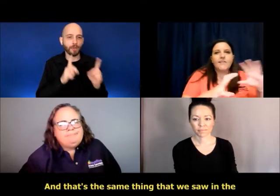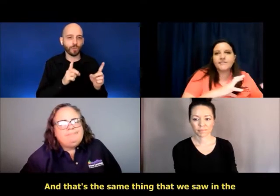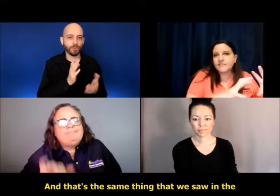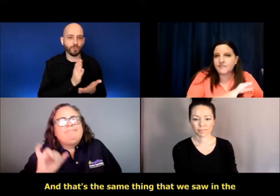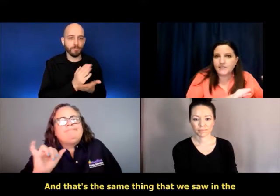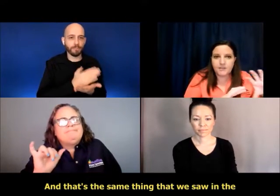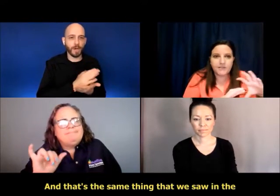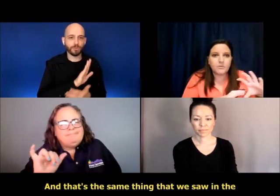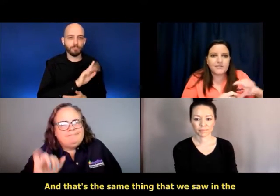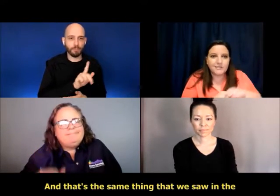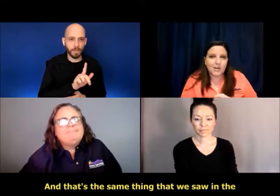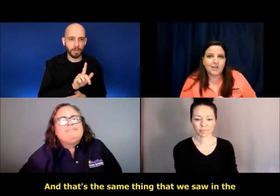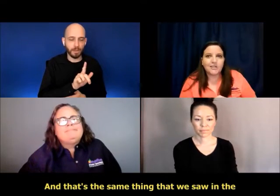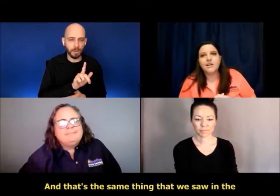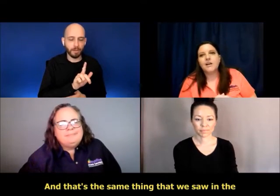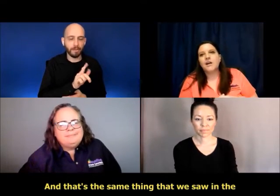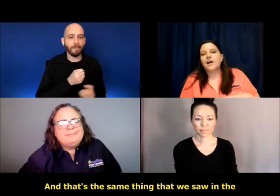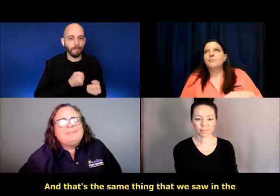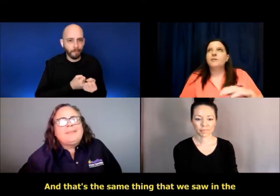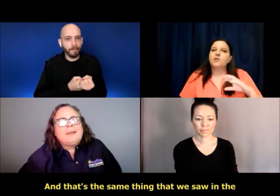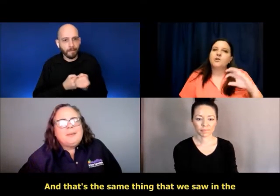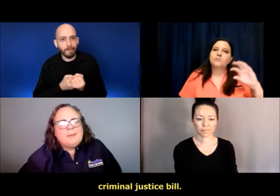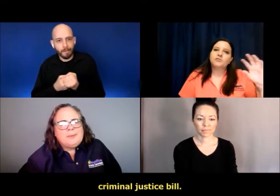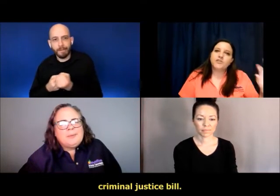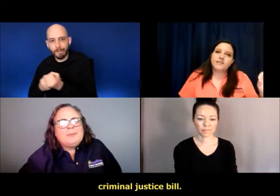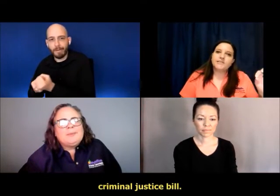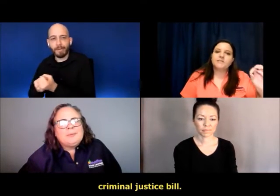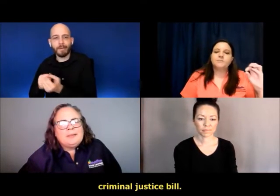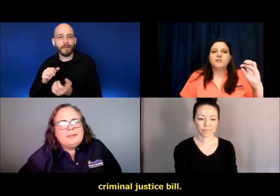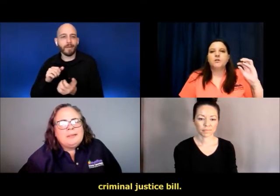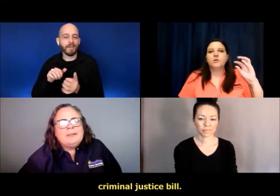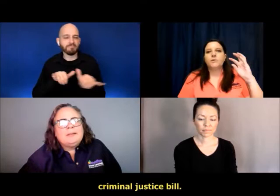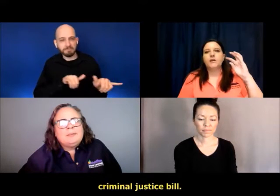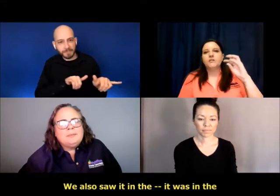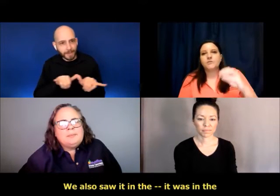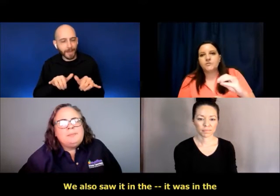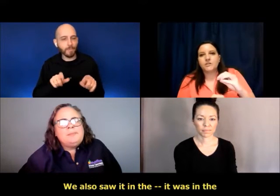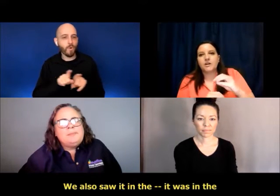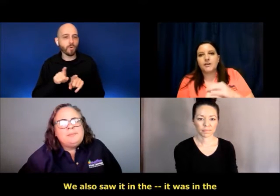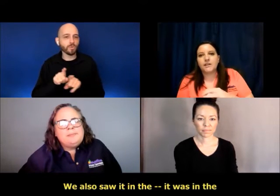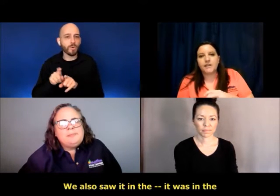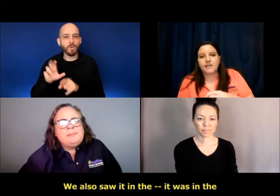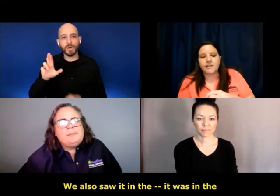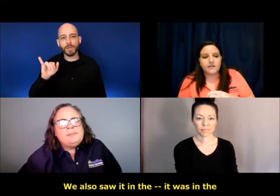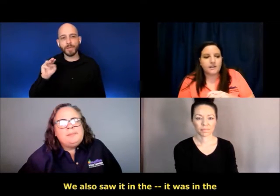And that's the same thing that we saw in the criminal justice bill. We also saw it in